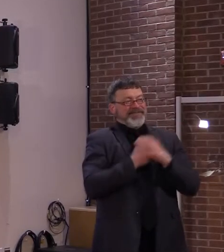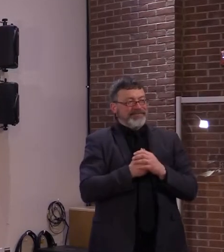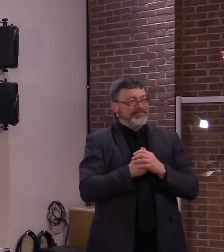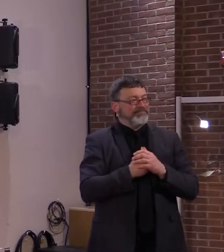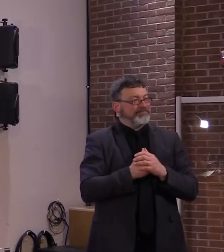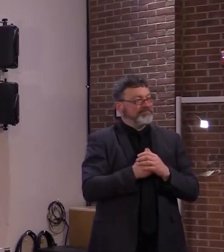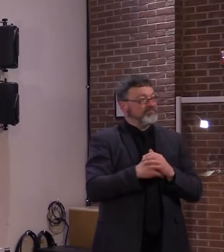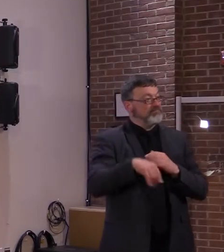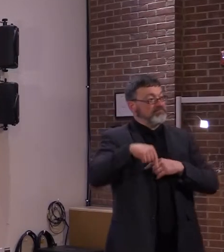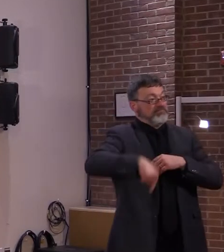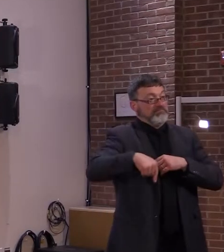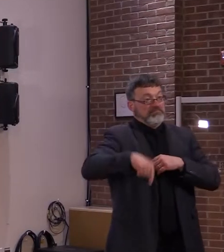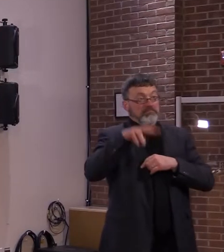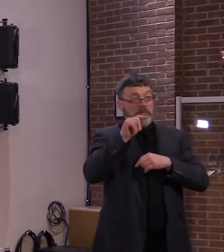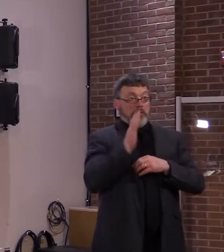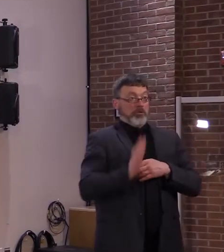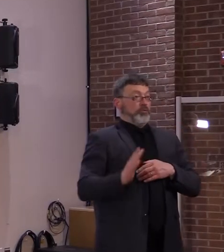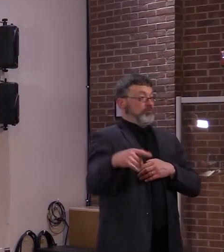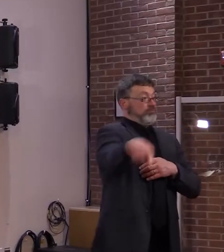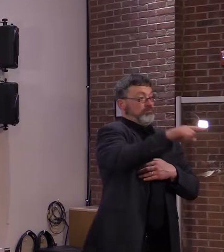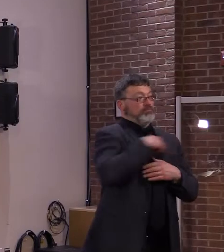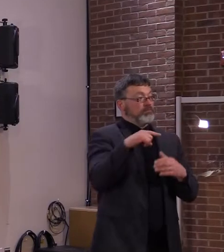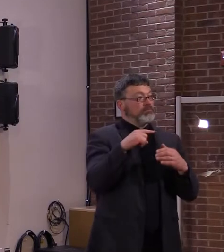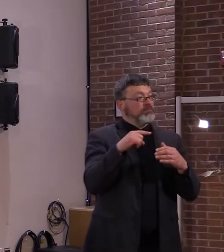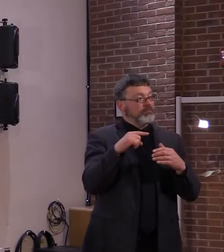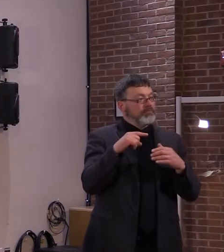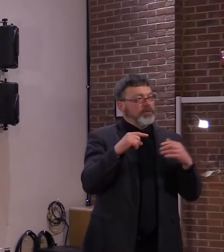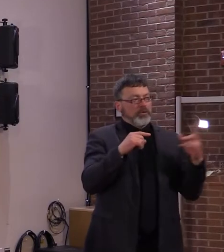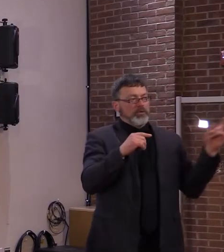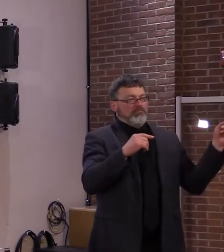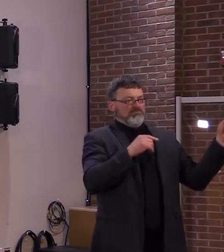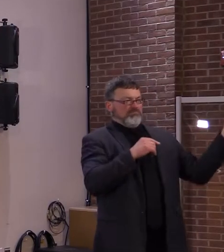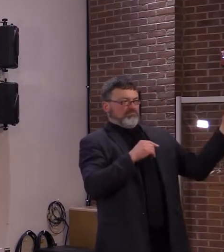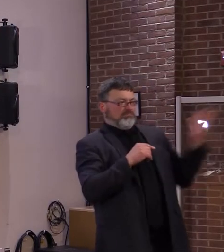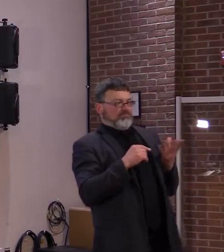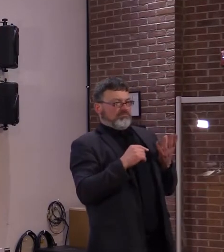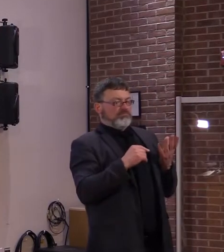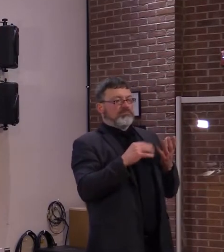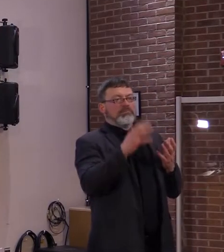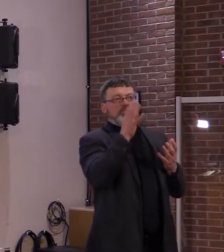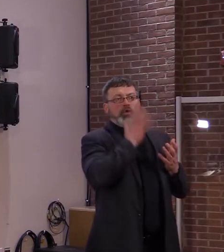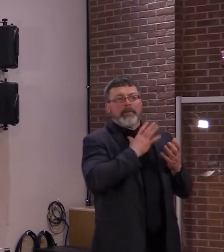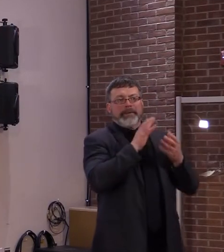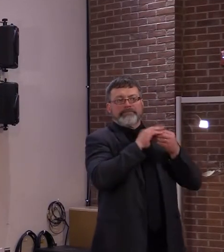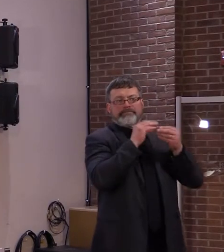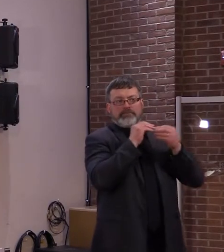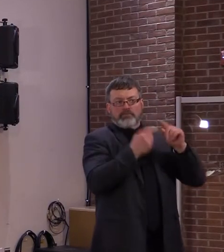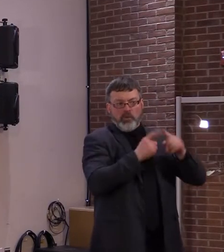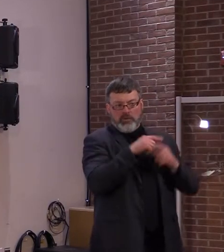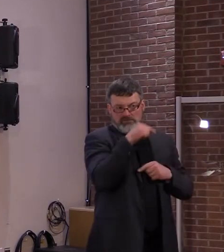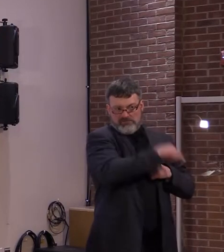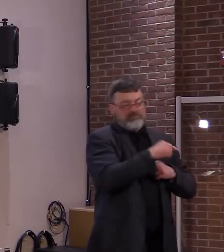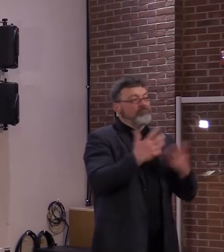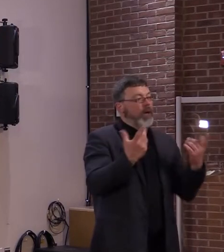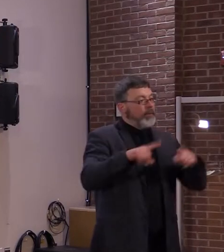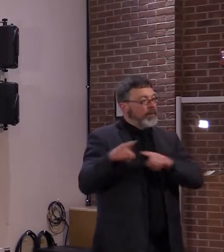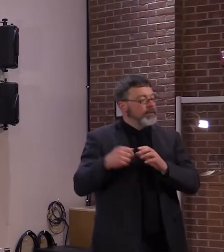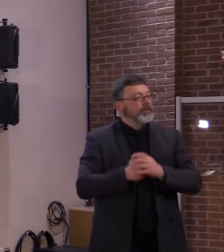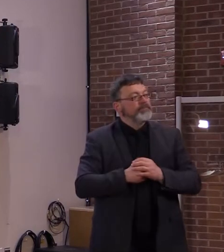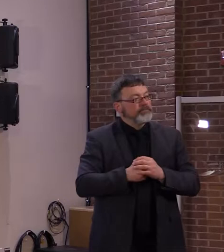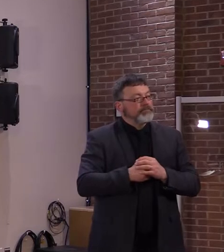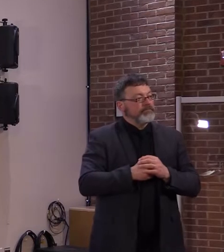-19 story. When I encourage people to get vaccinated, I often talk about the more serious outcomes, like